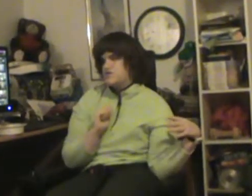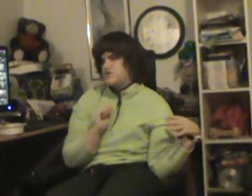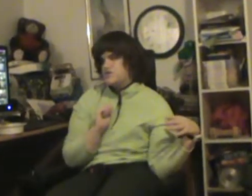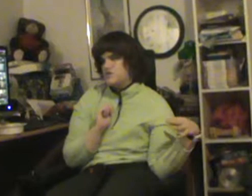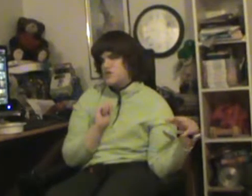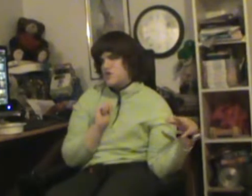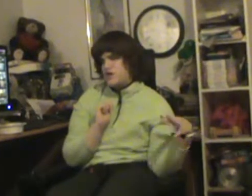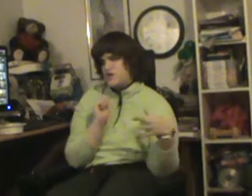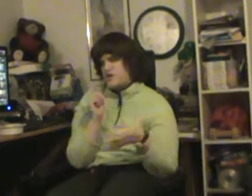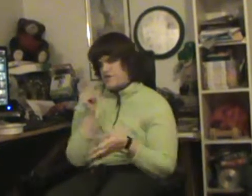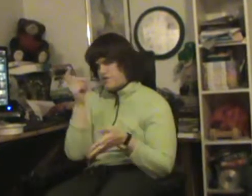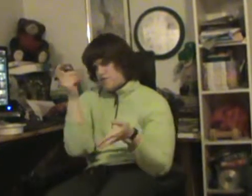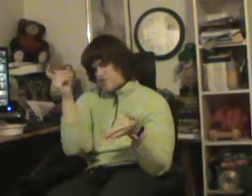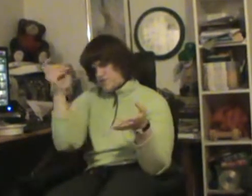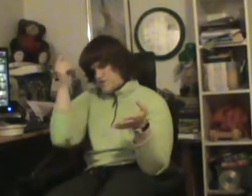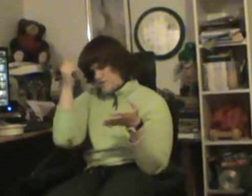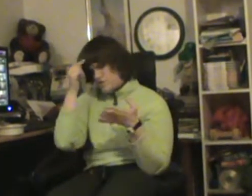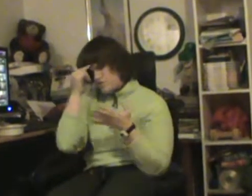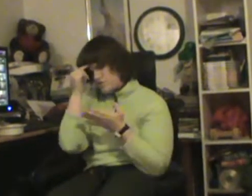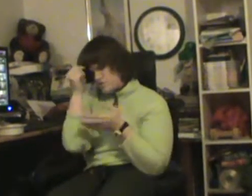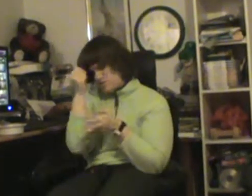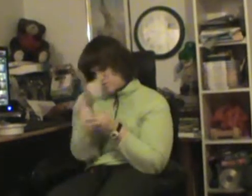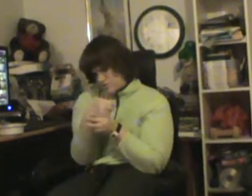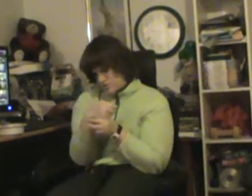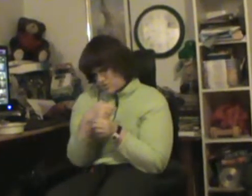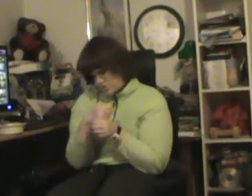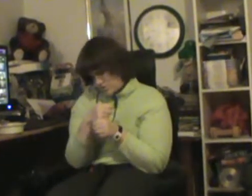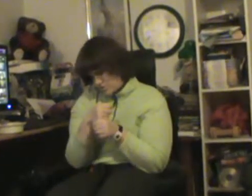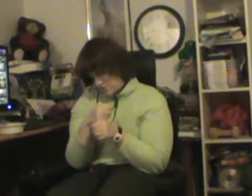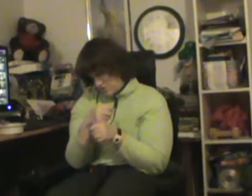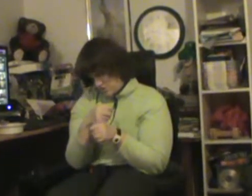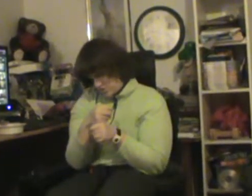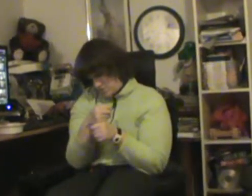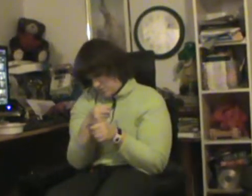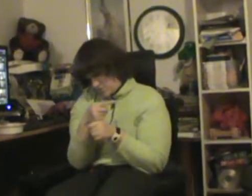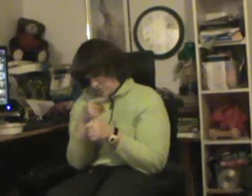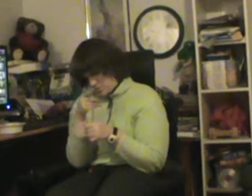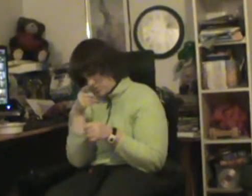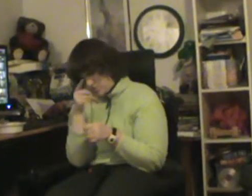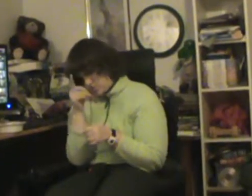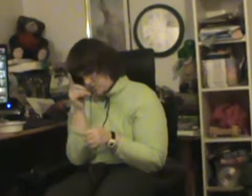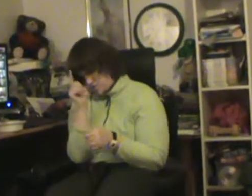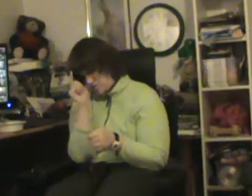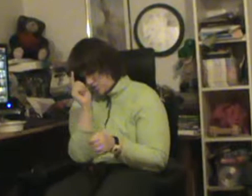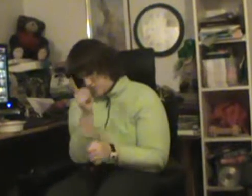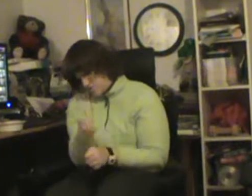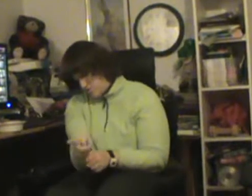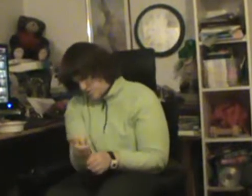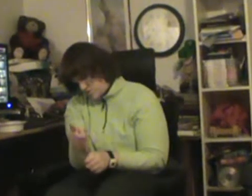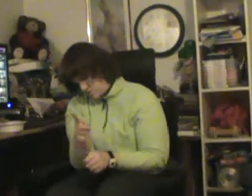I've got that much faith in you.